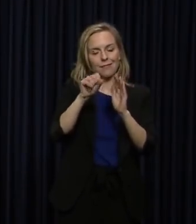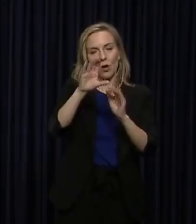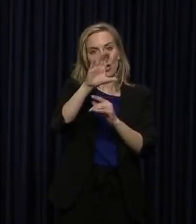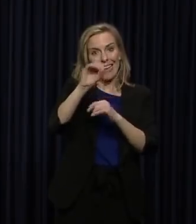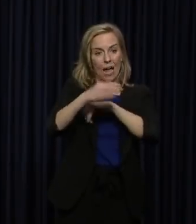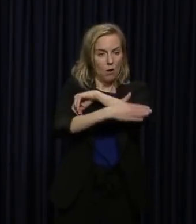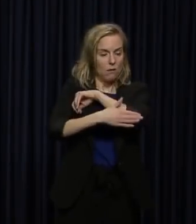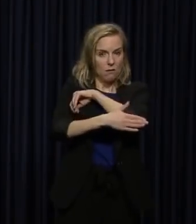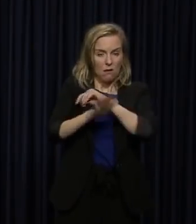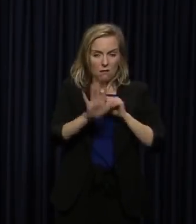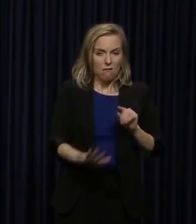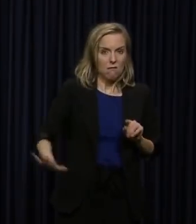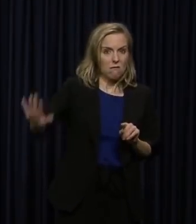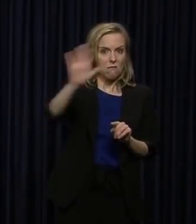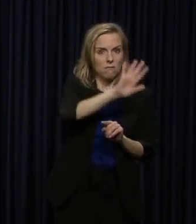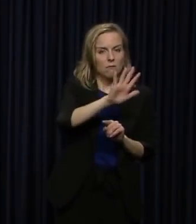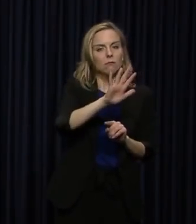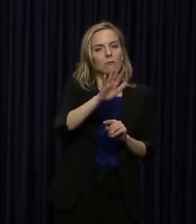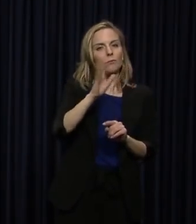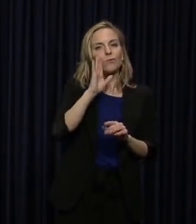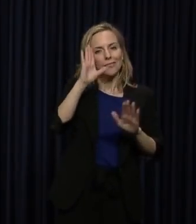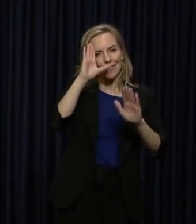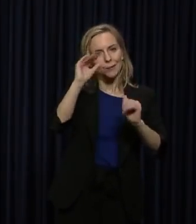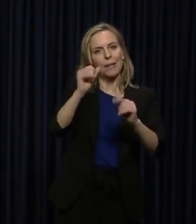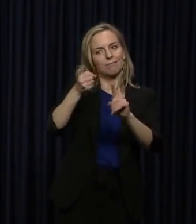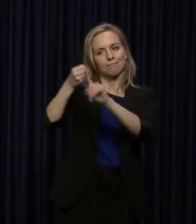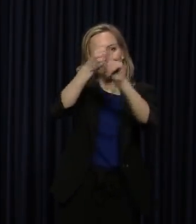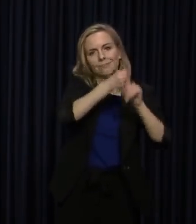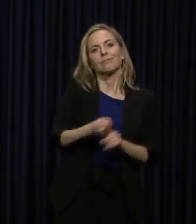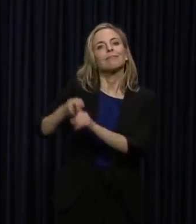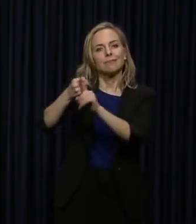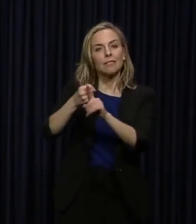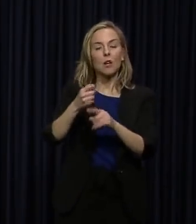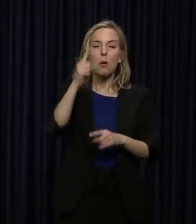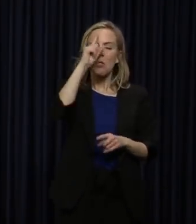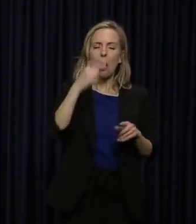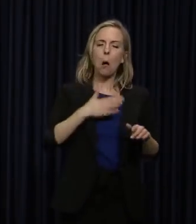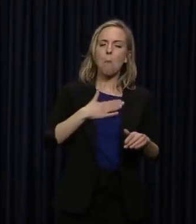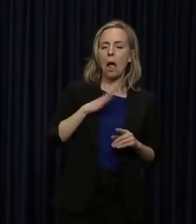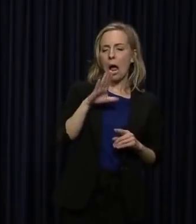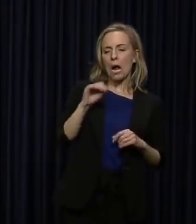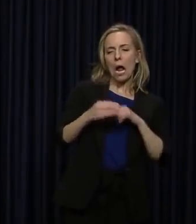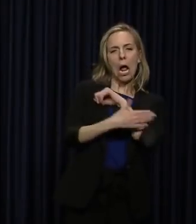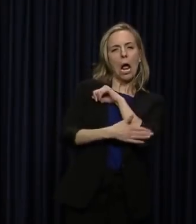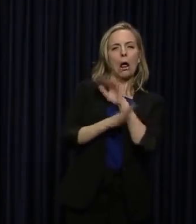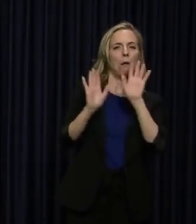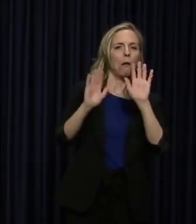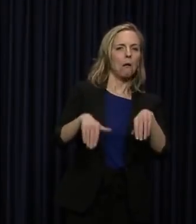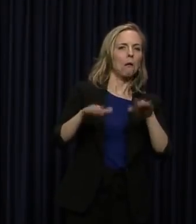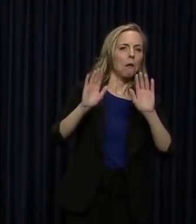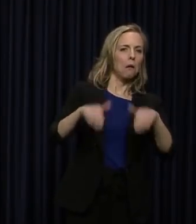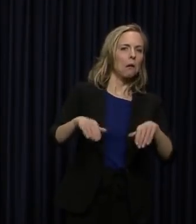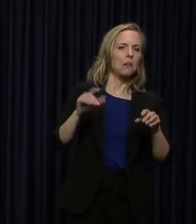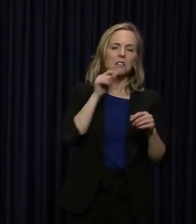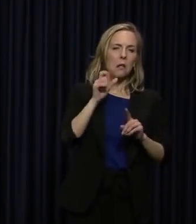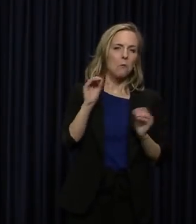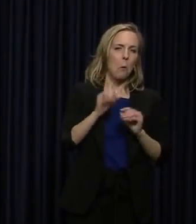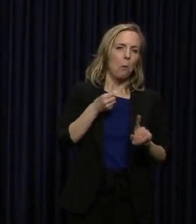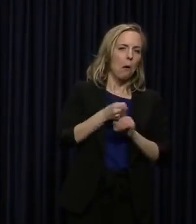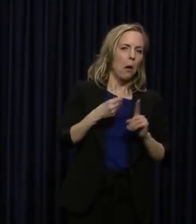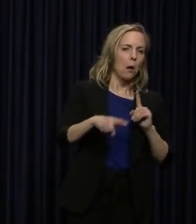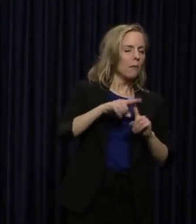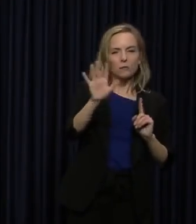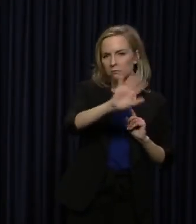And we should not be thinking that just because there hasn't been one in our county that we should not be following this guidance.